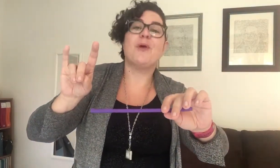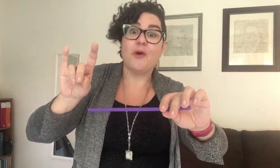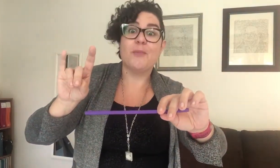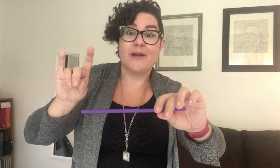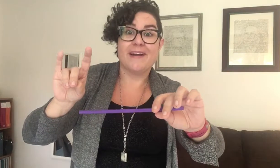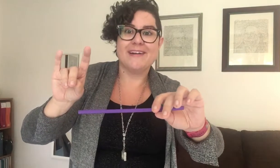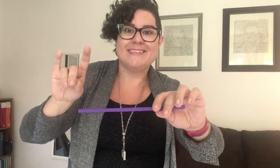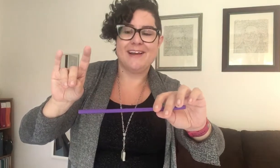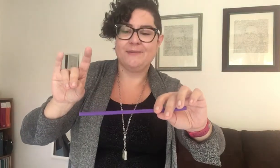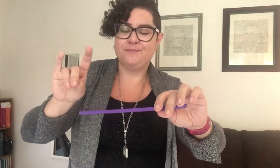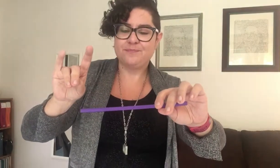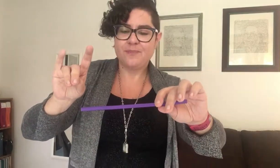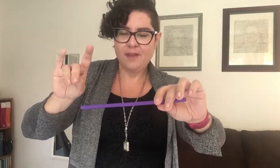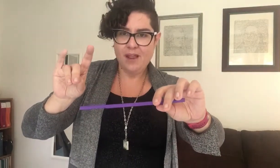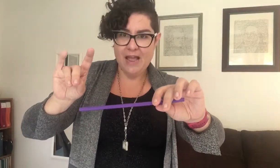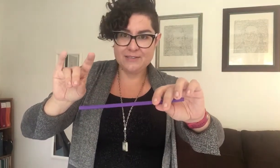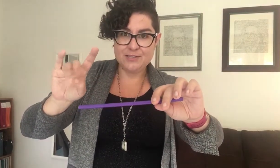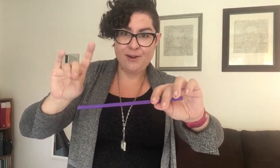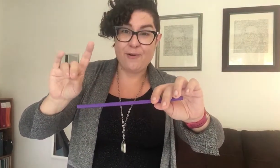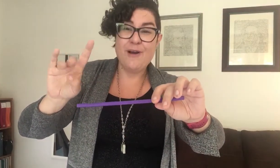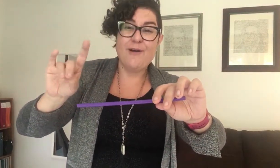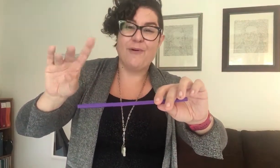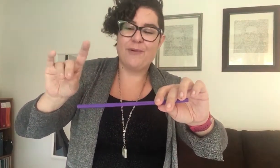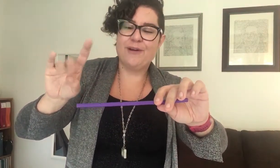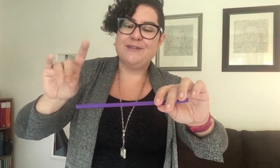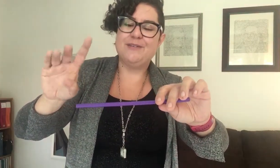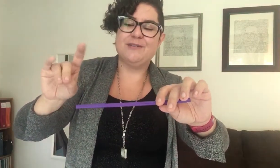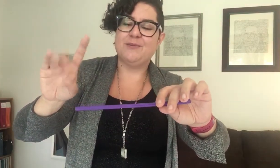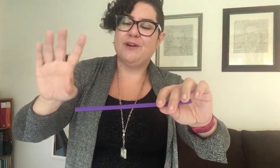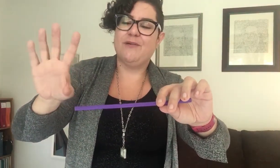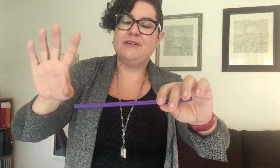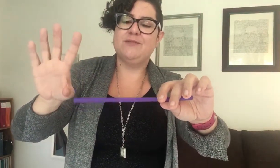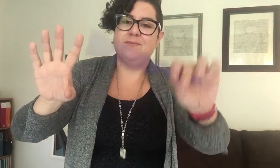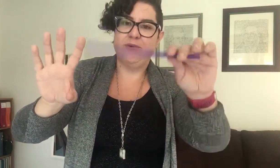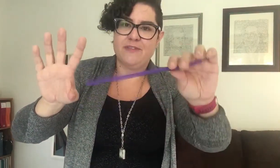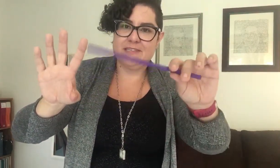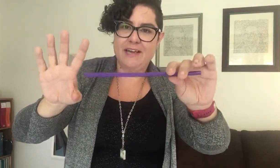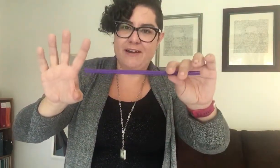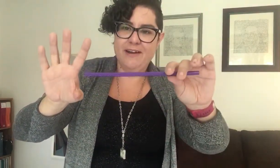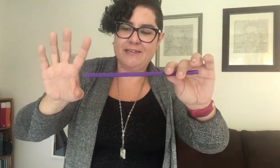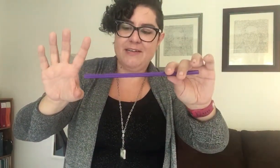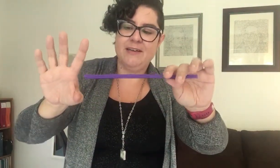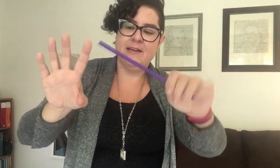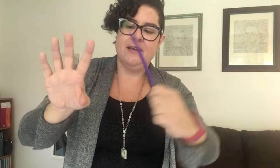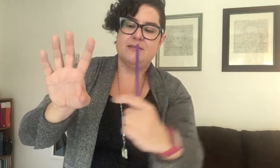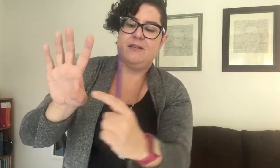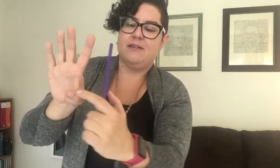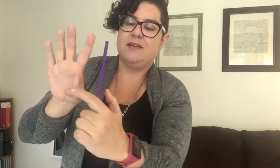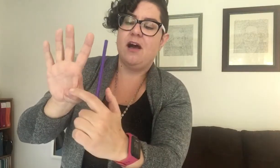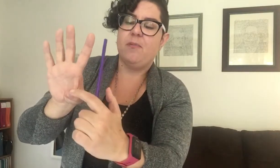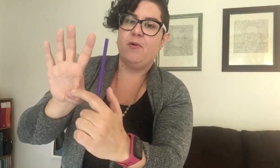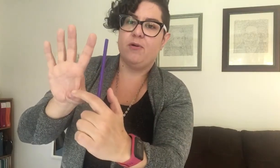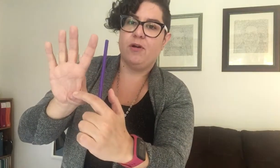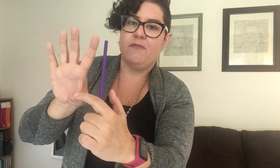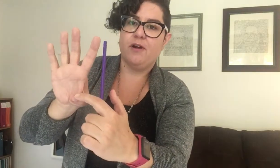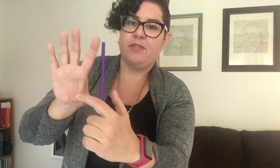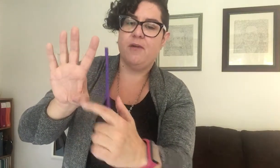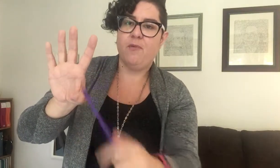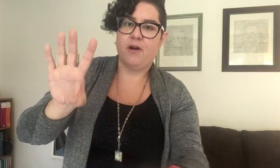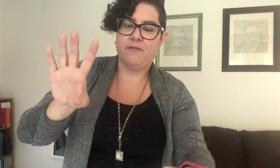purple carrot today. And so what we're going to do is we're going to move this carrot to the top corner of our thumb where our